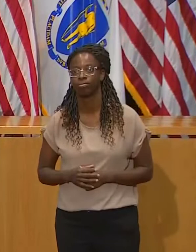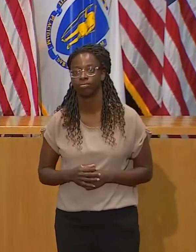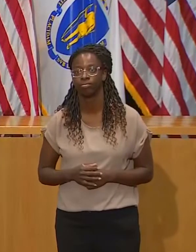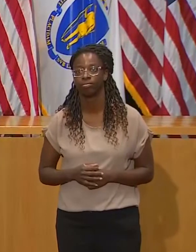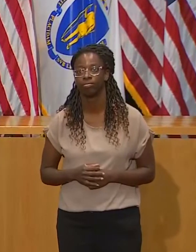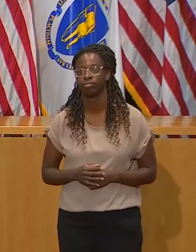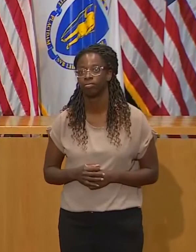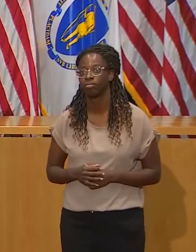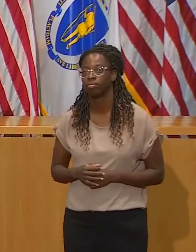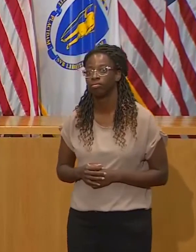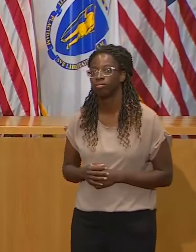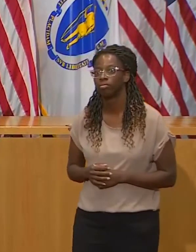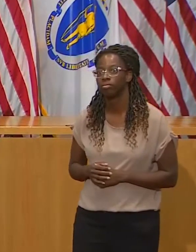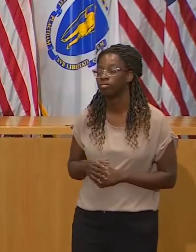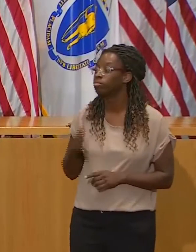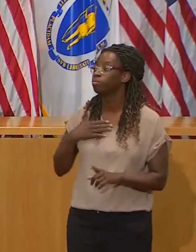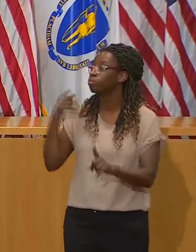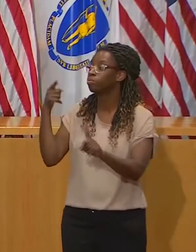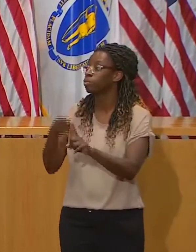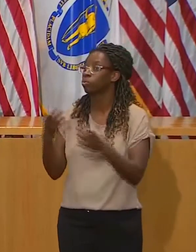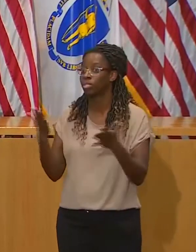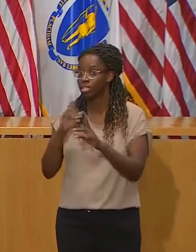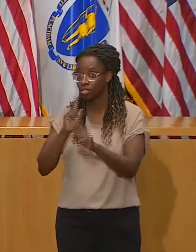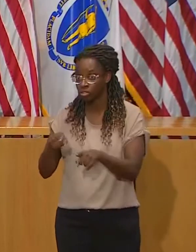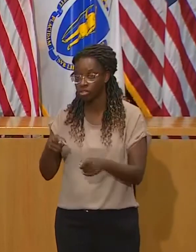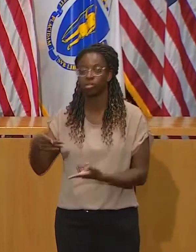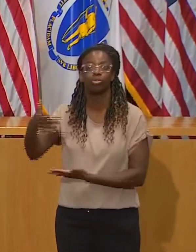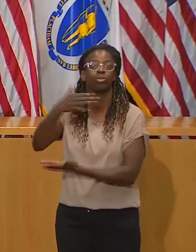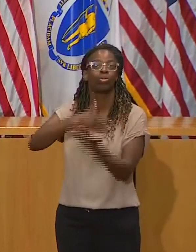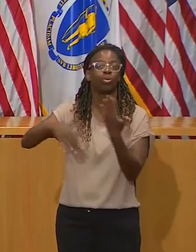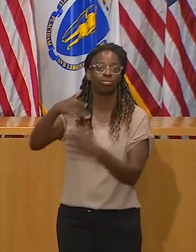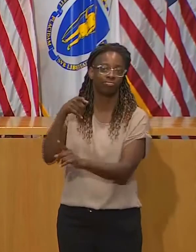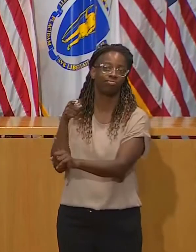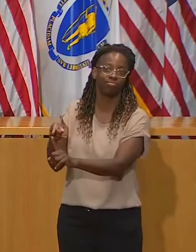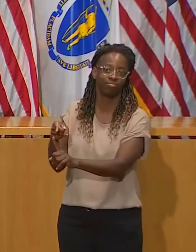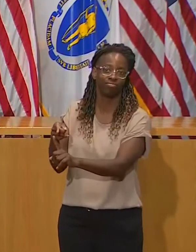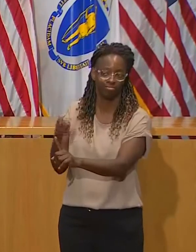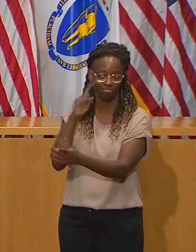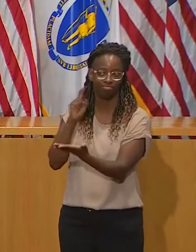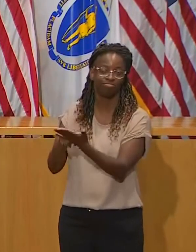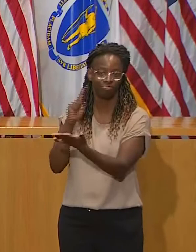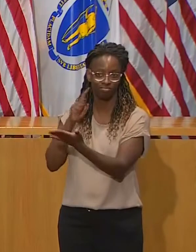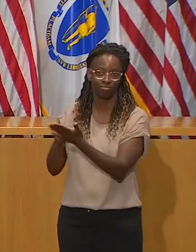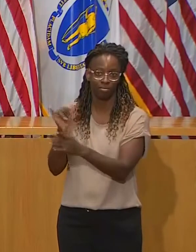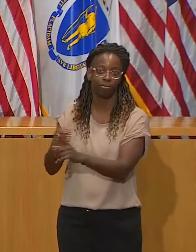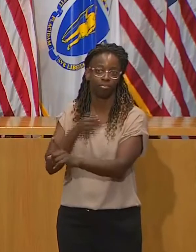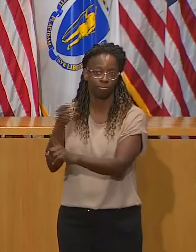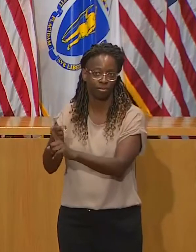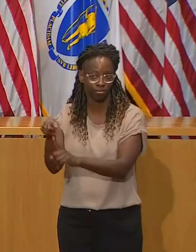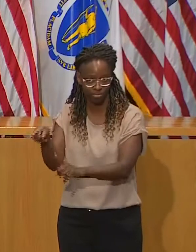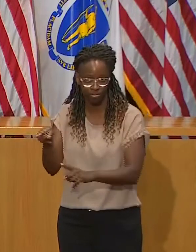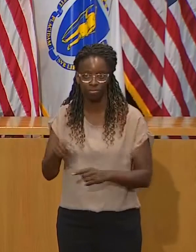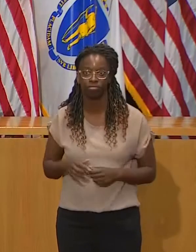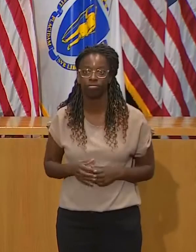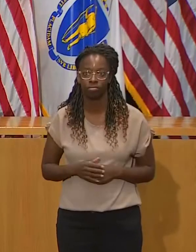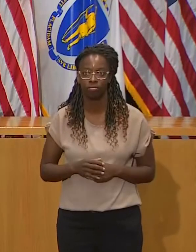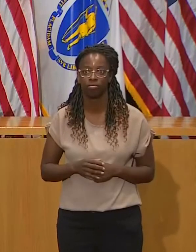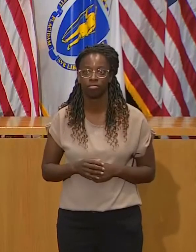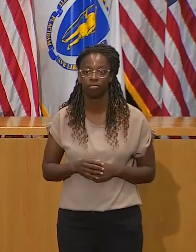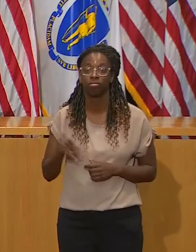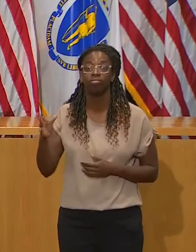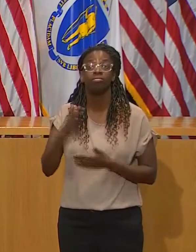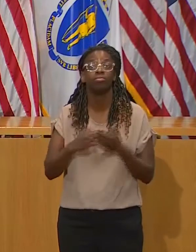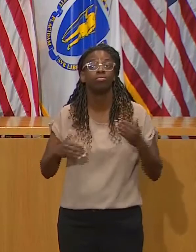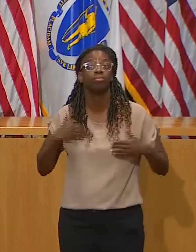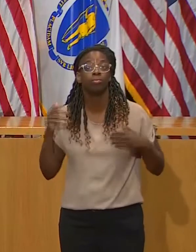so many issues associated with the fact that young people typically don't get as sick. Some do, but many